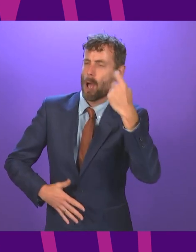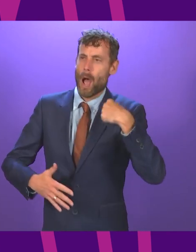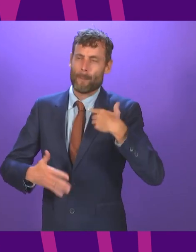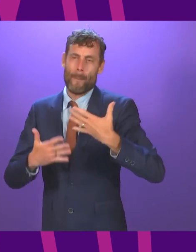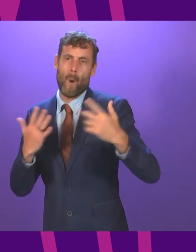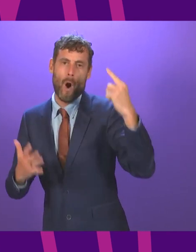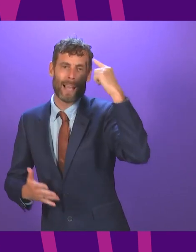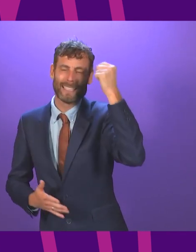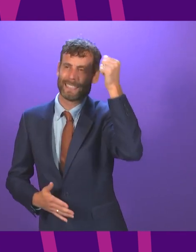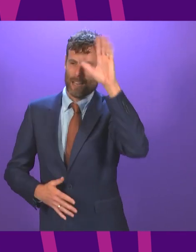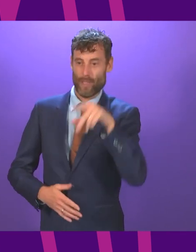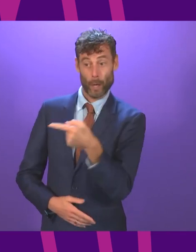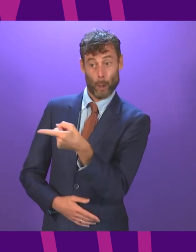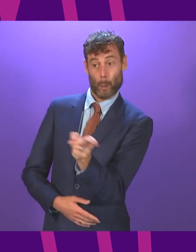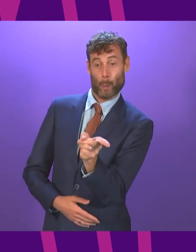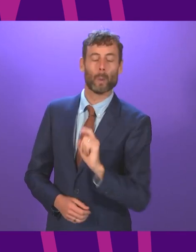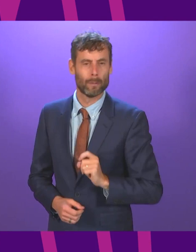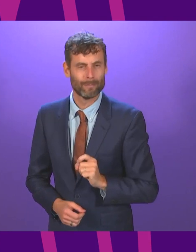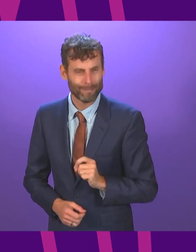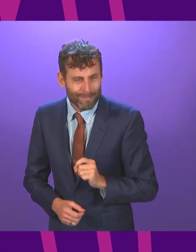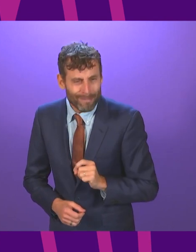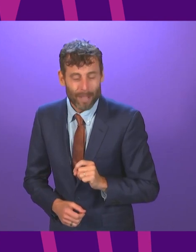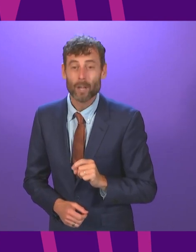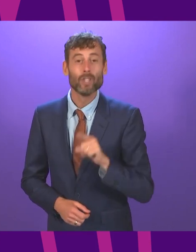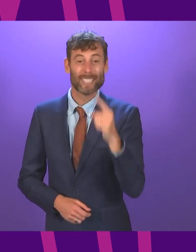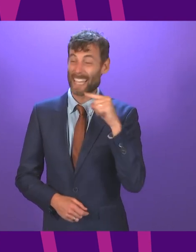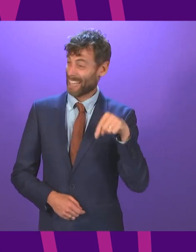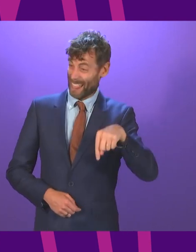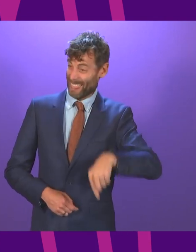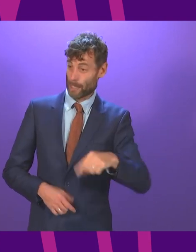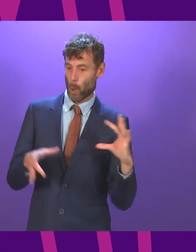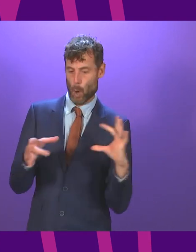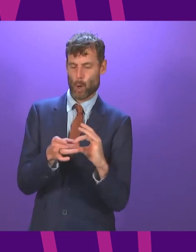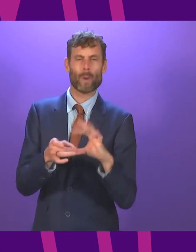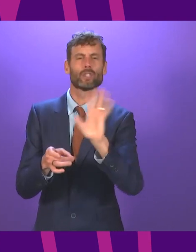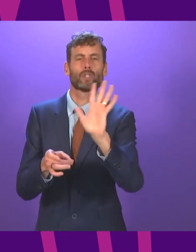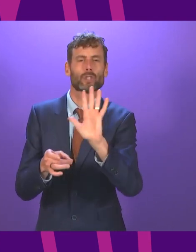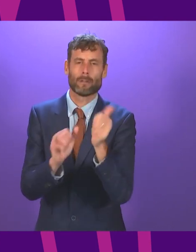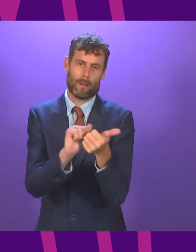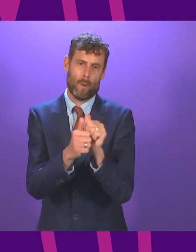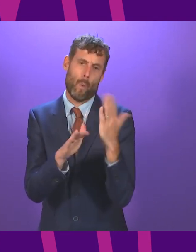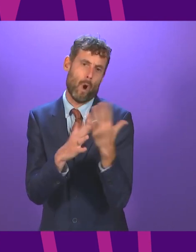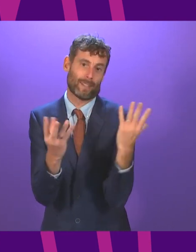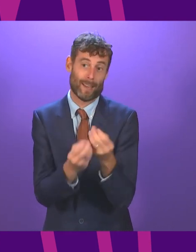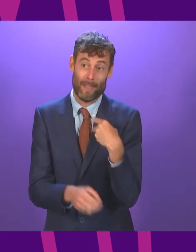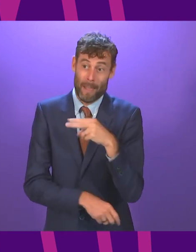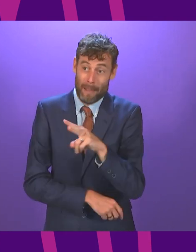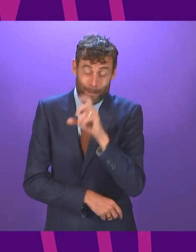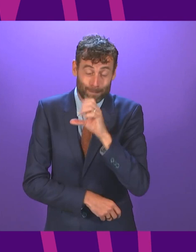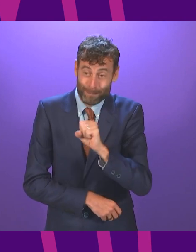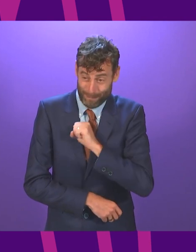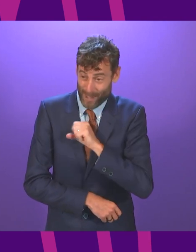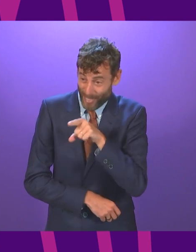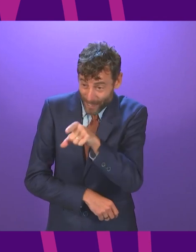But trying to claim that this is not a coalition, well, that is quite simply a joke, even by SNP